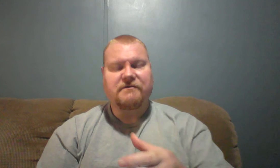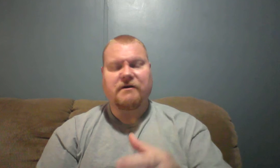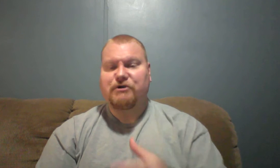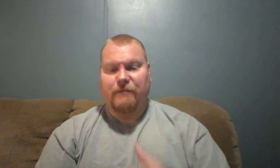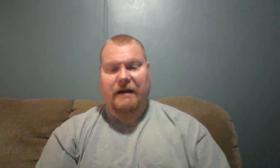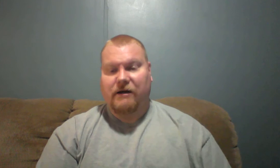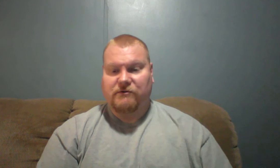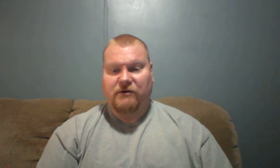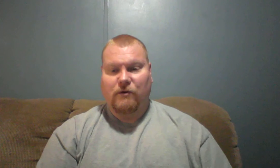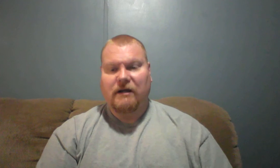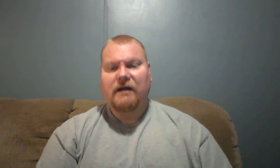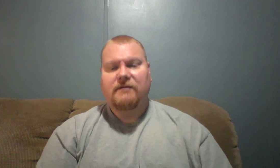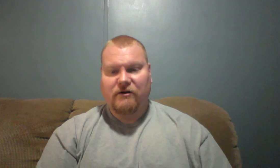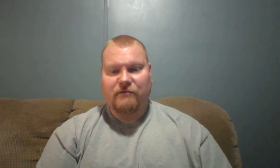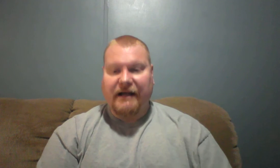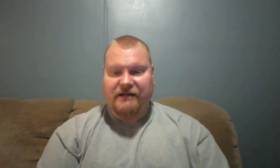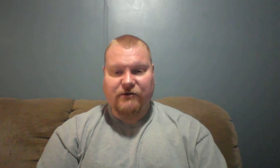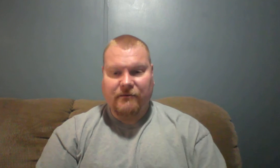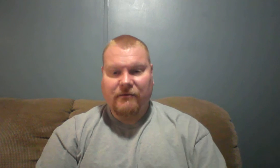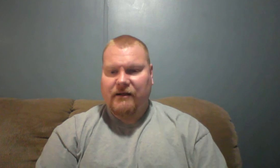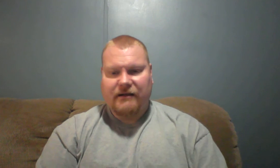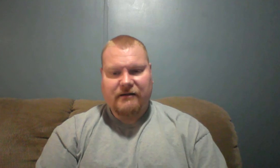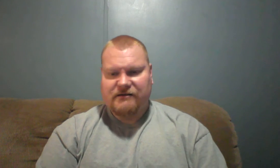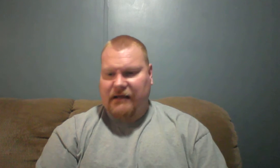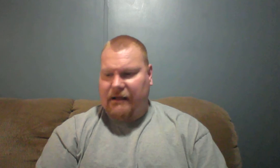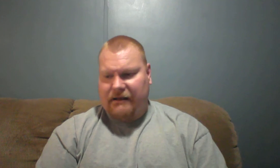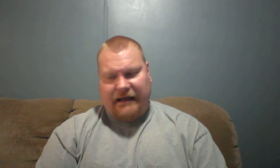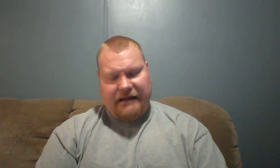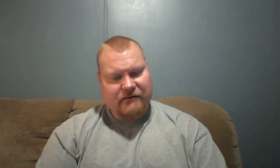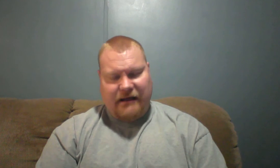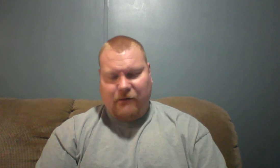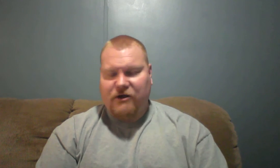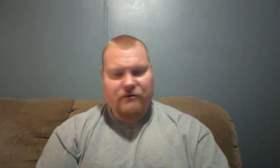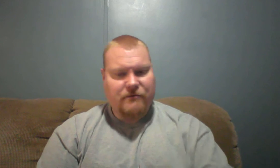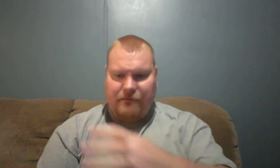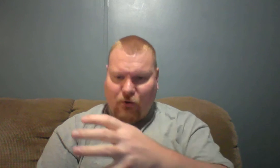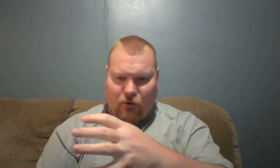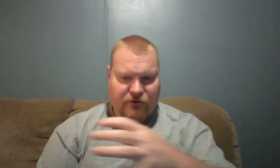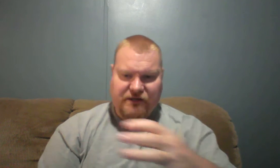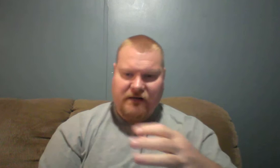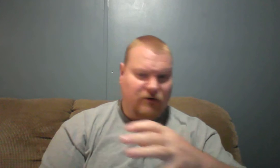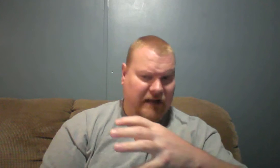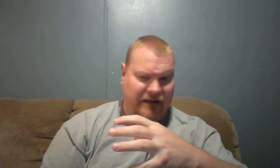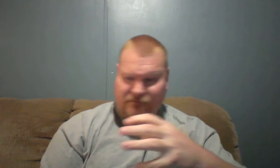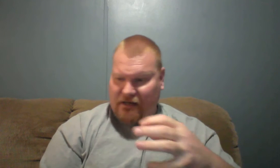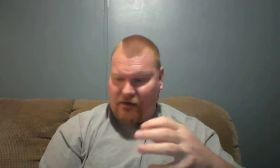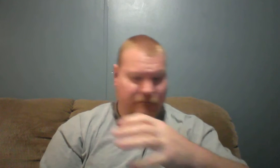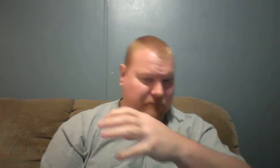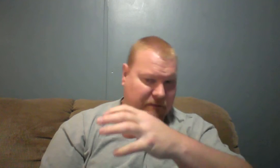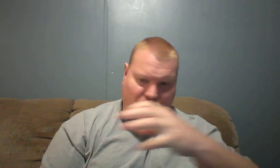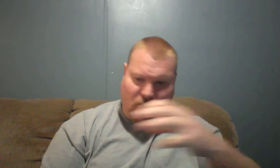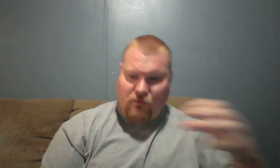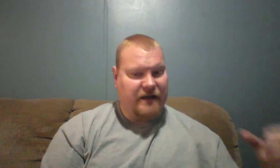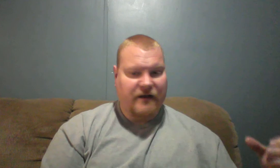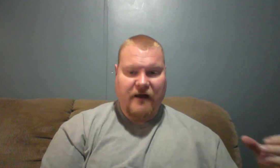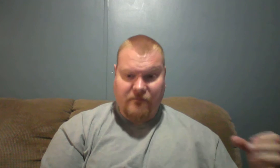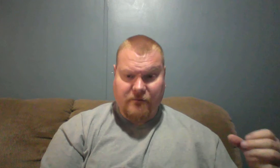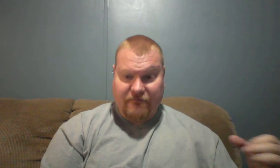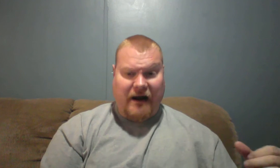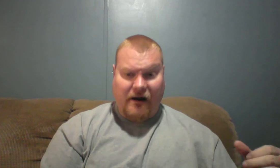turned your back on the Lord turn back to him and that way you can pull yourself or have be pulled away from the fire that